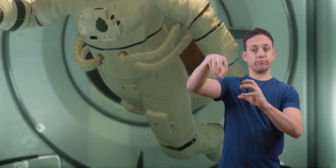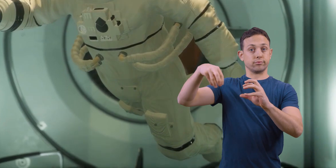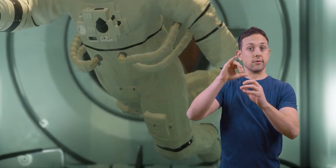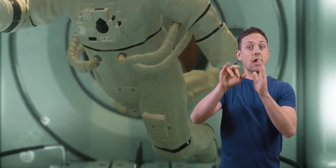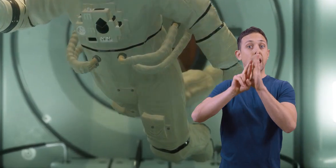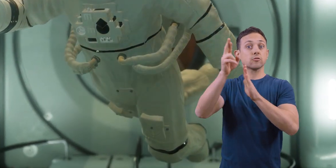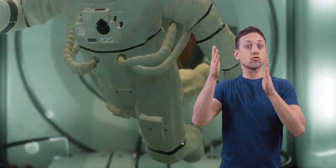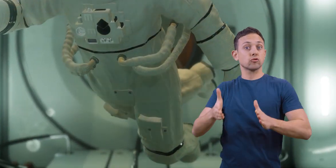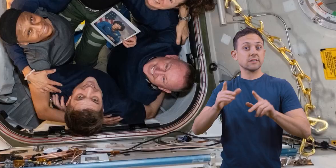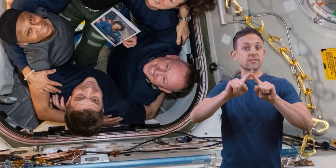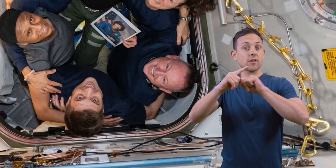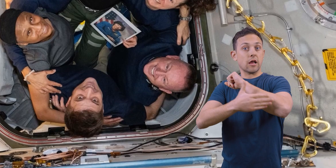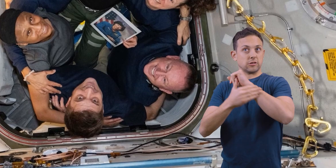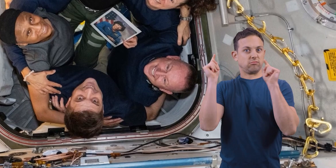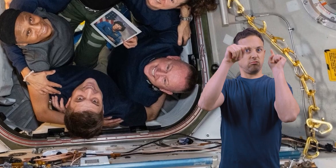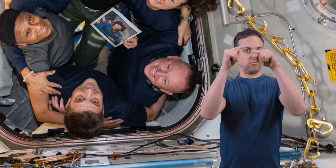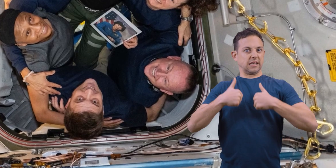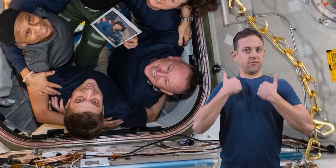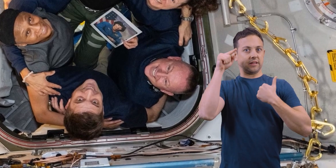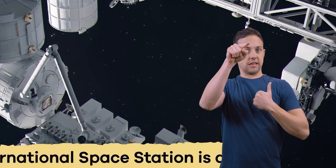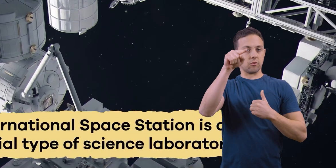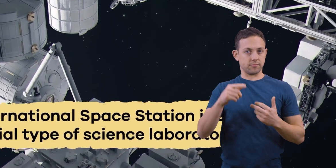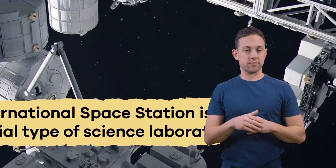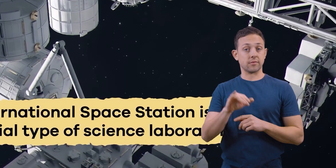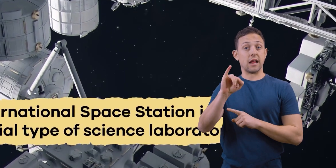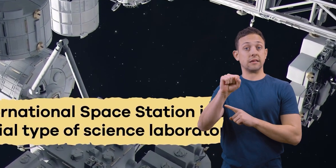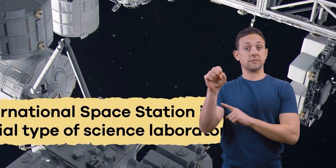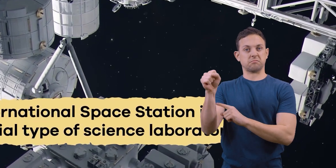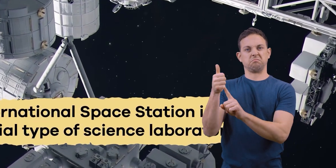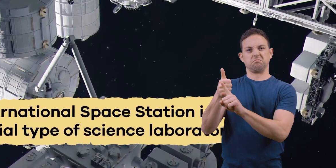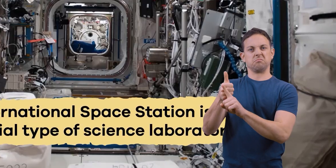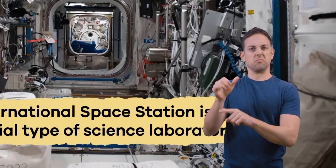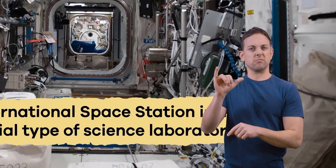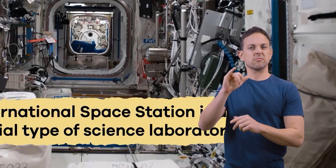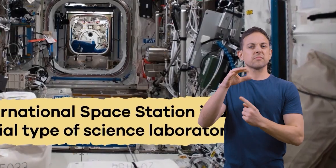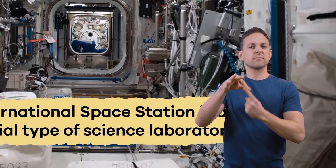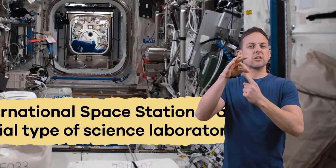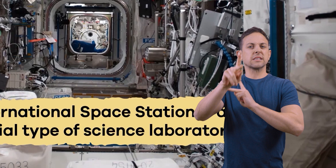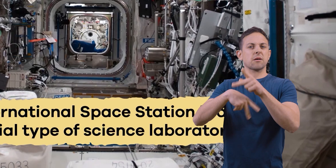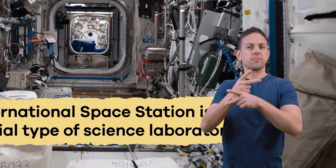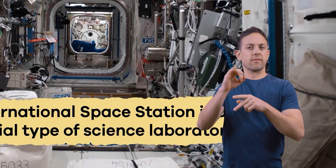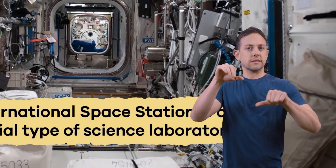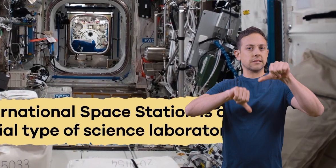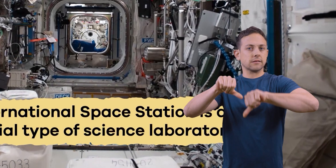to crews of astronauts from different countries. The International Space Station is also a special type of science laboratory.